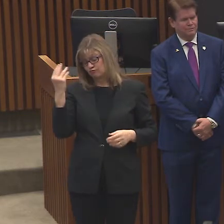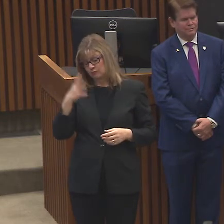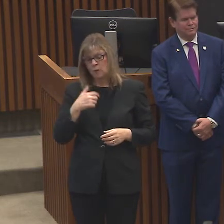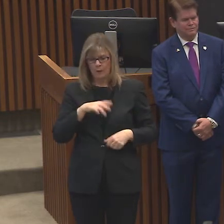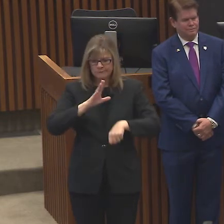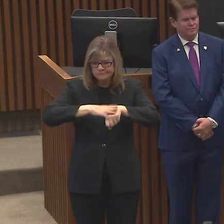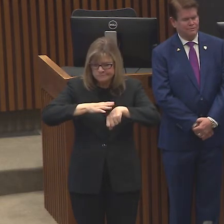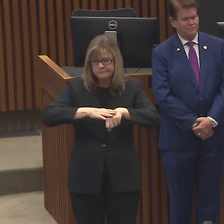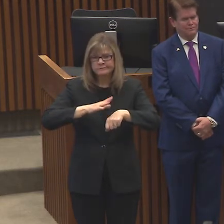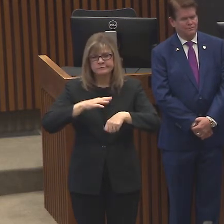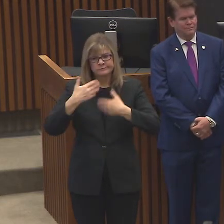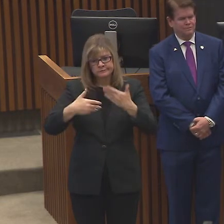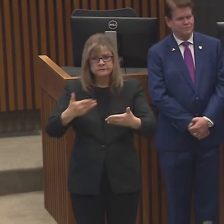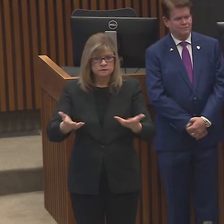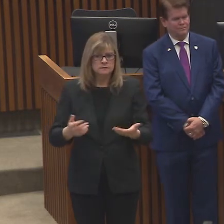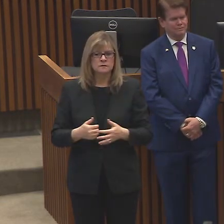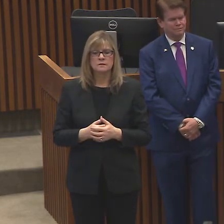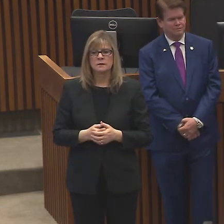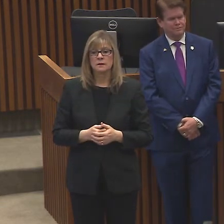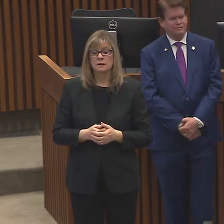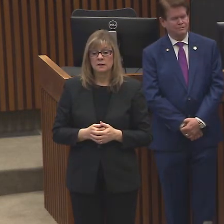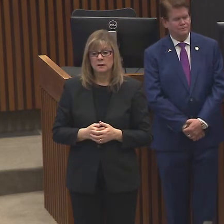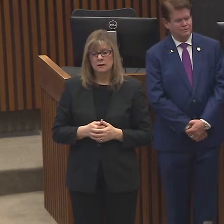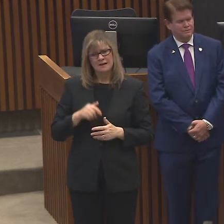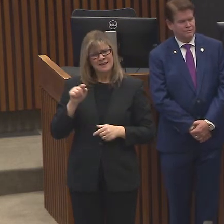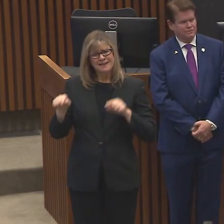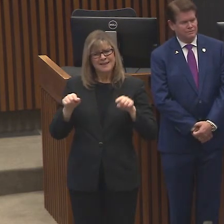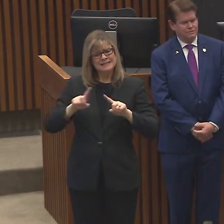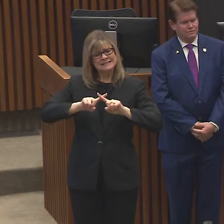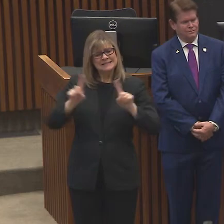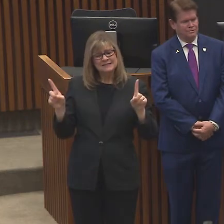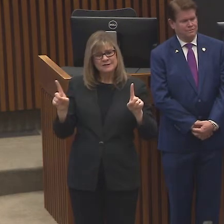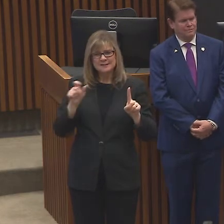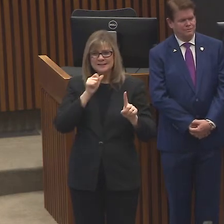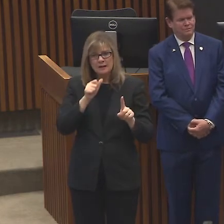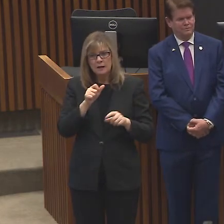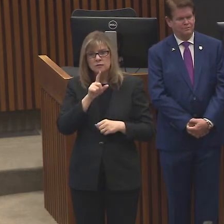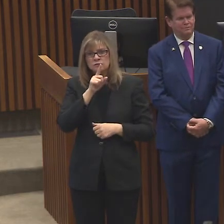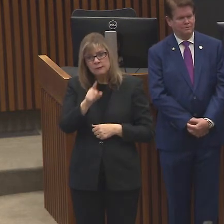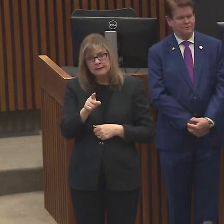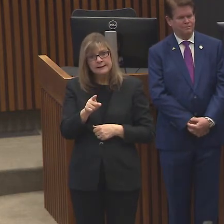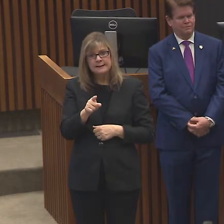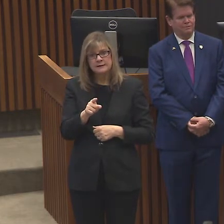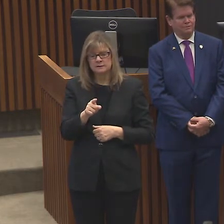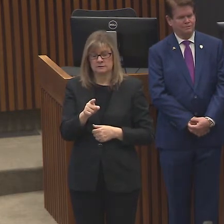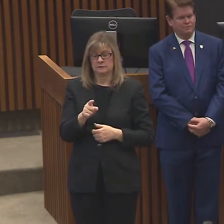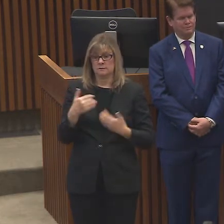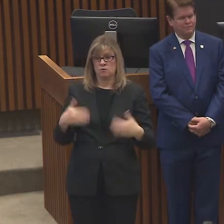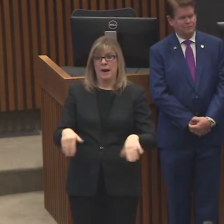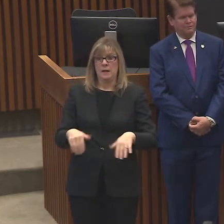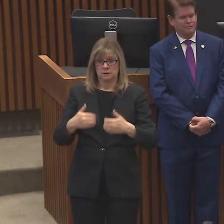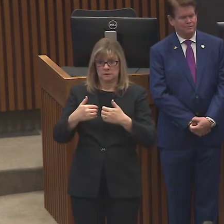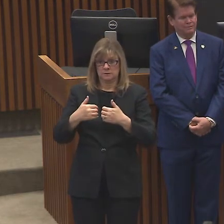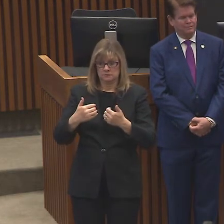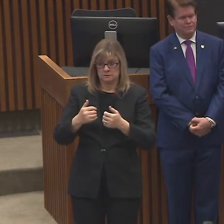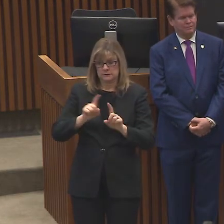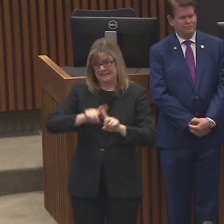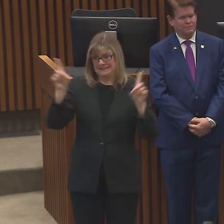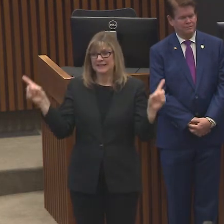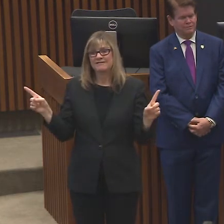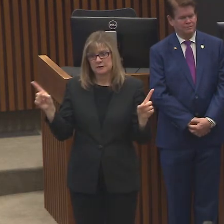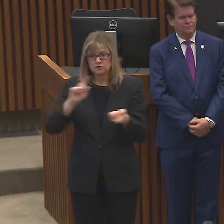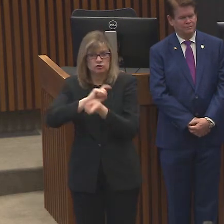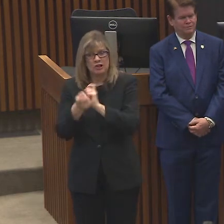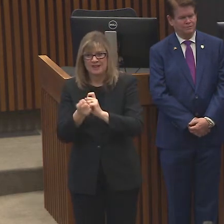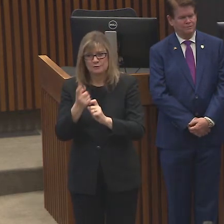were covered. The major differences here are not as significant because we were already very tight. But the major differences